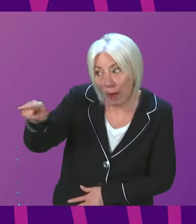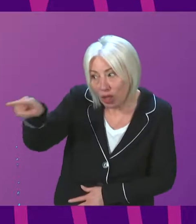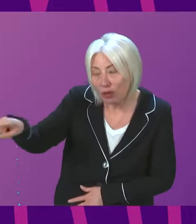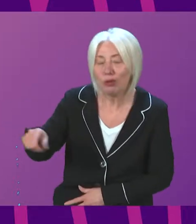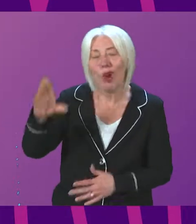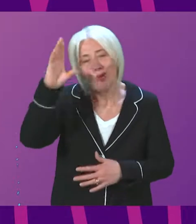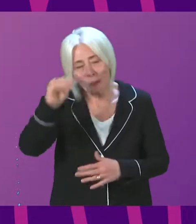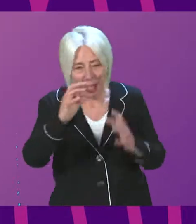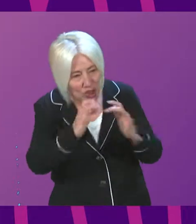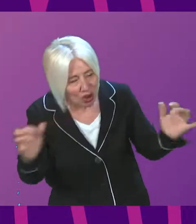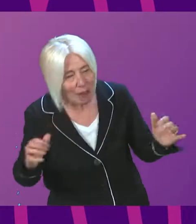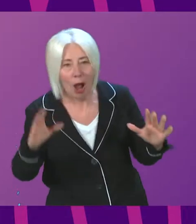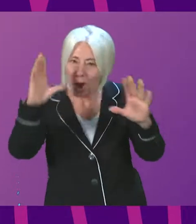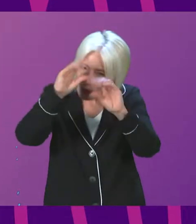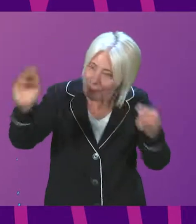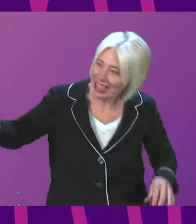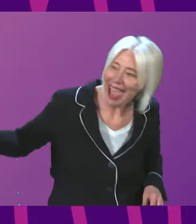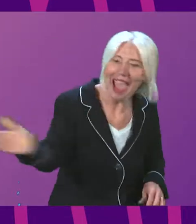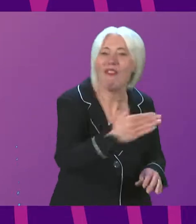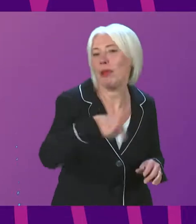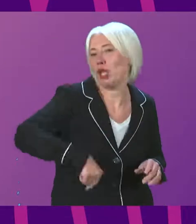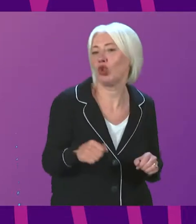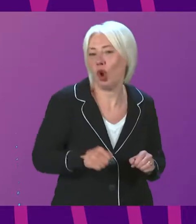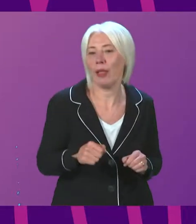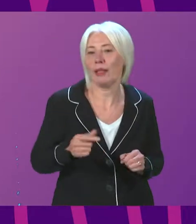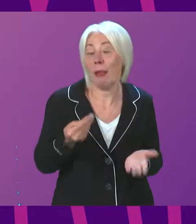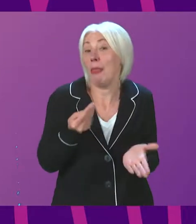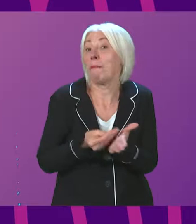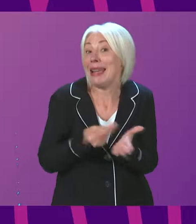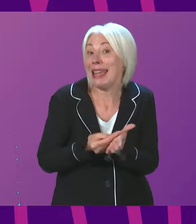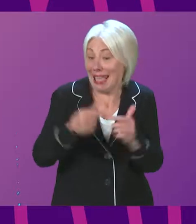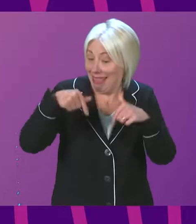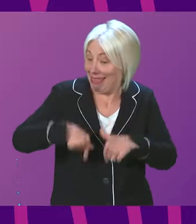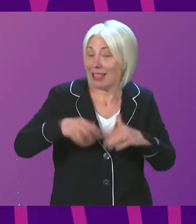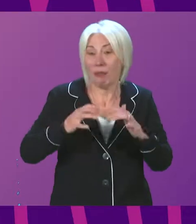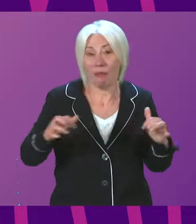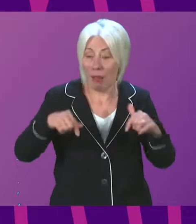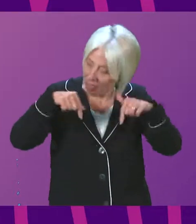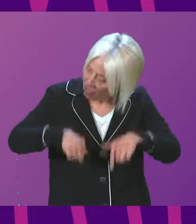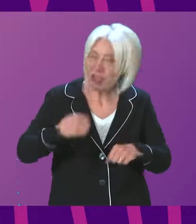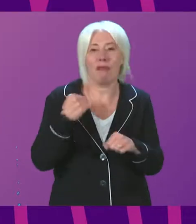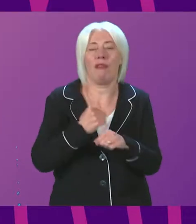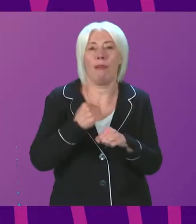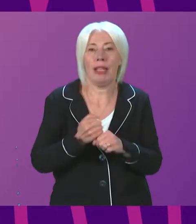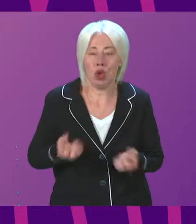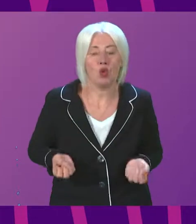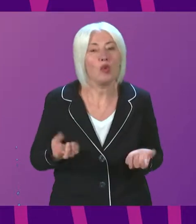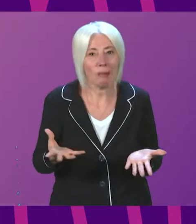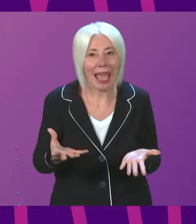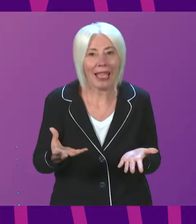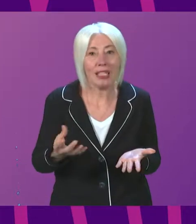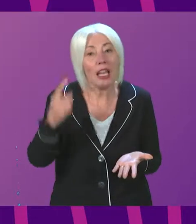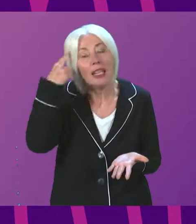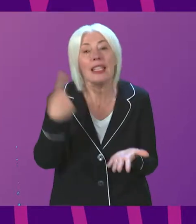the chamber and to remind everybody across Scotland that the amount of money this parliament, this government has to spend is largely